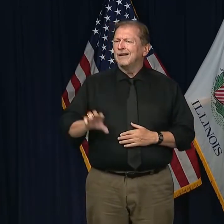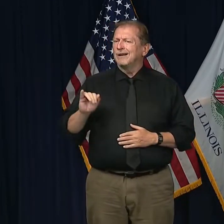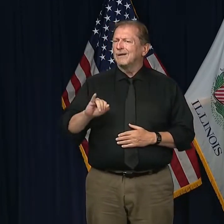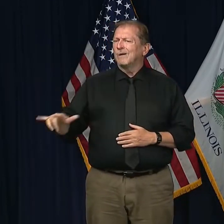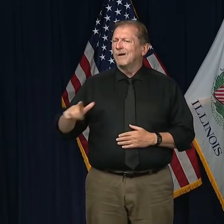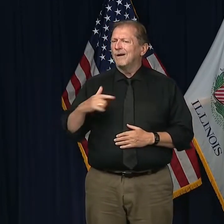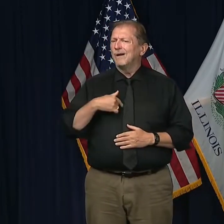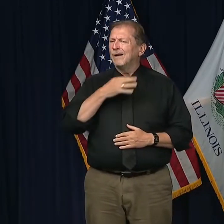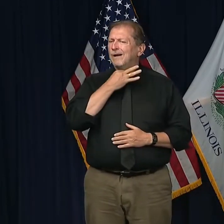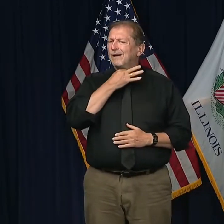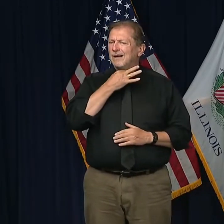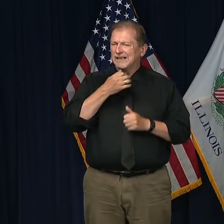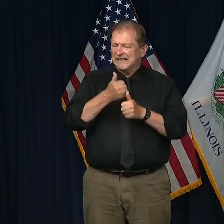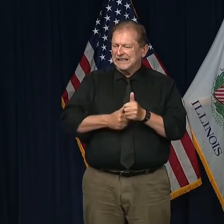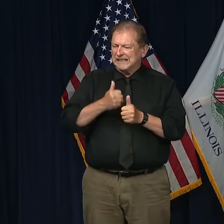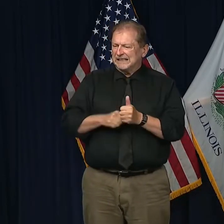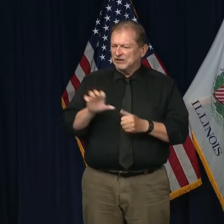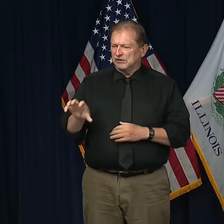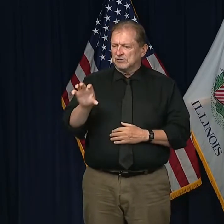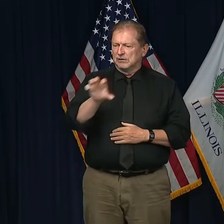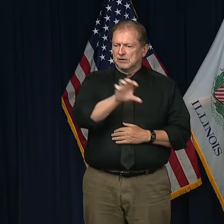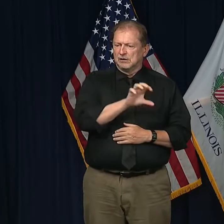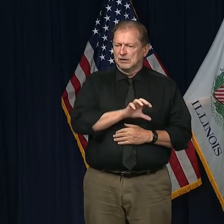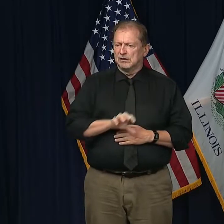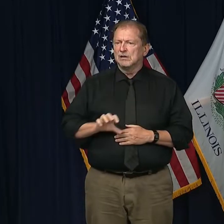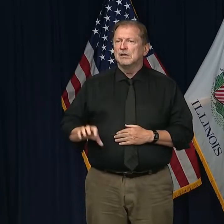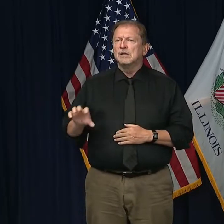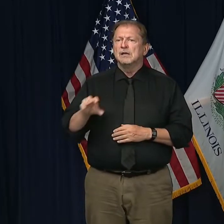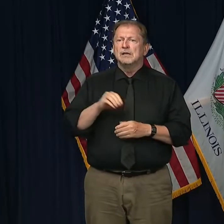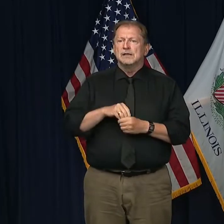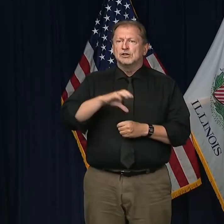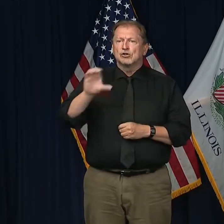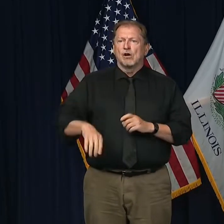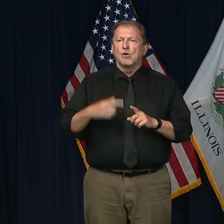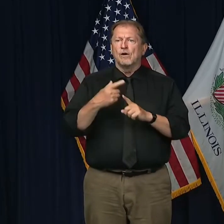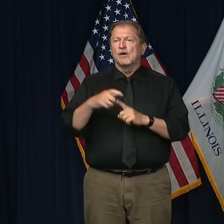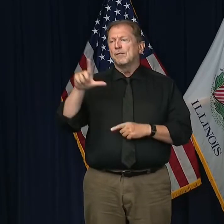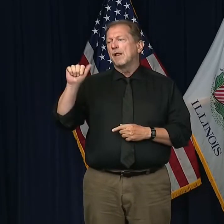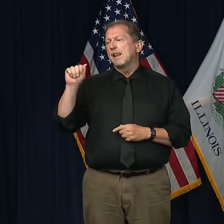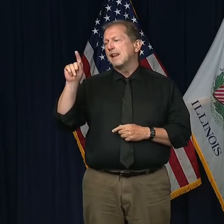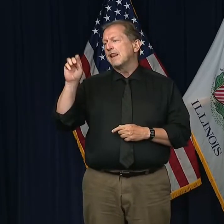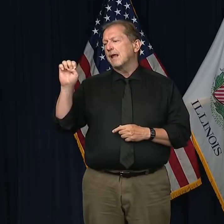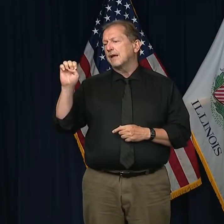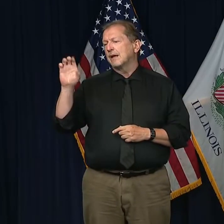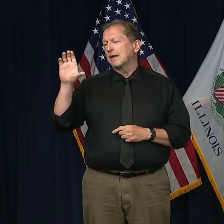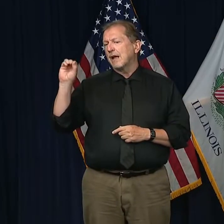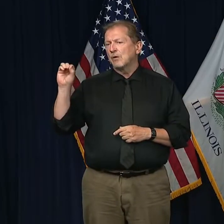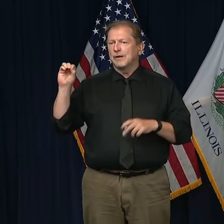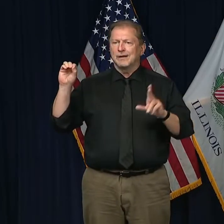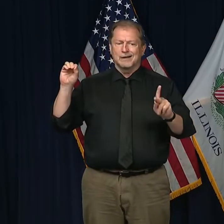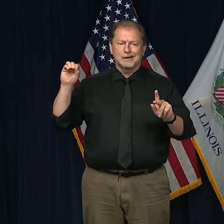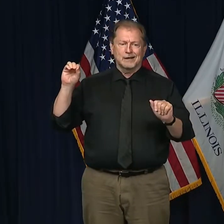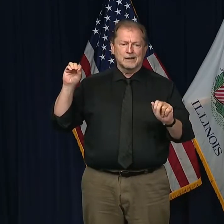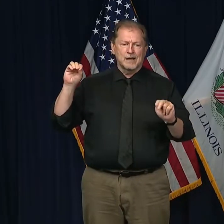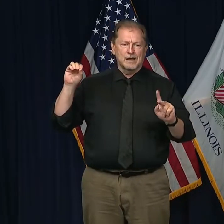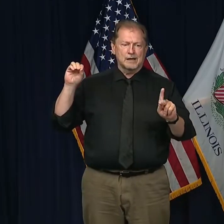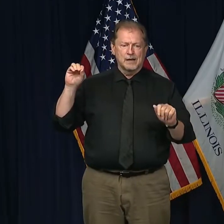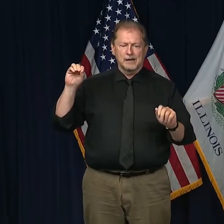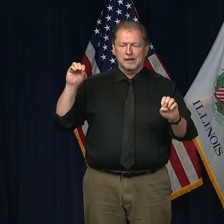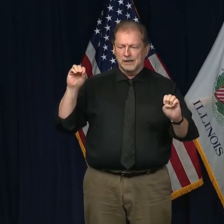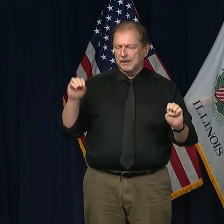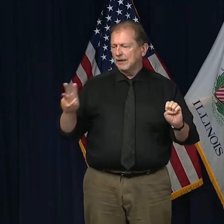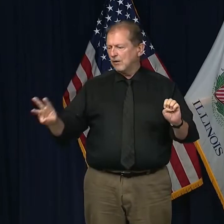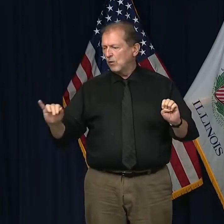every region in the Chicago viewing area from Lake County down to Kankakee to Will has increased almost,